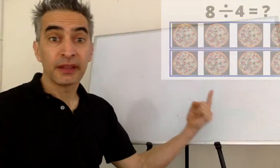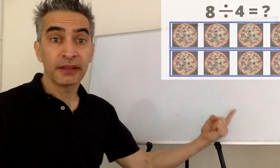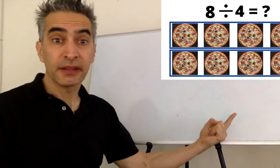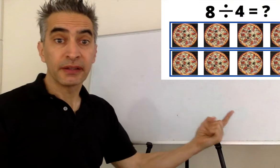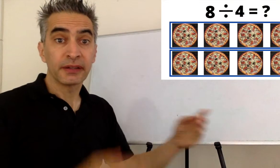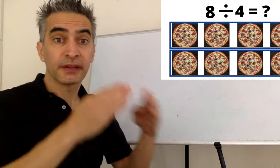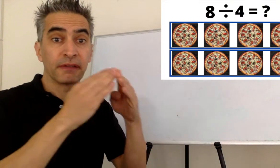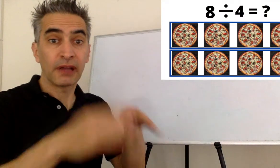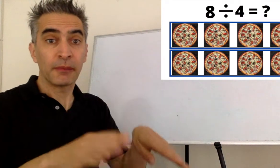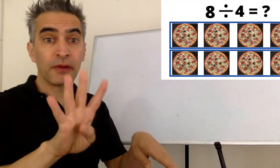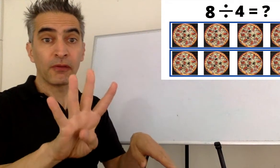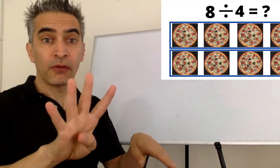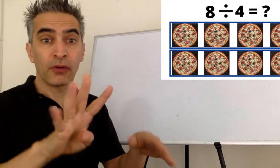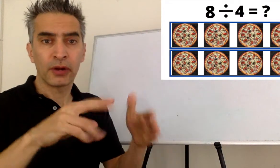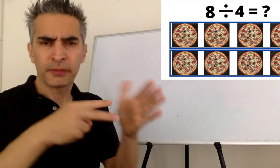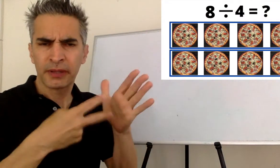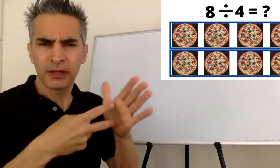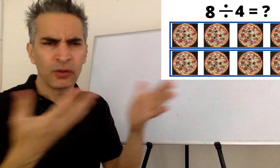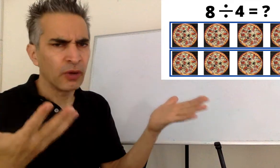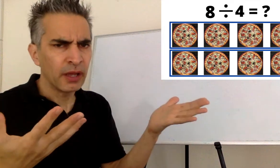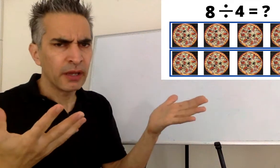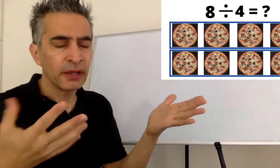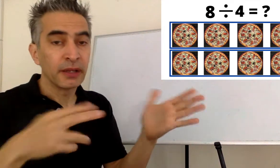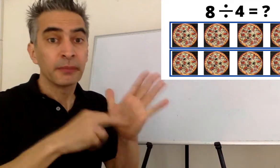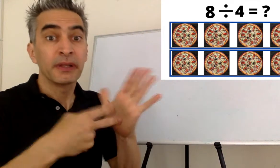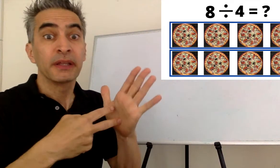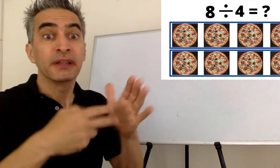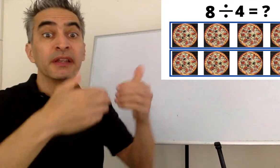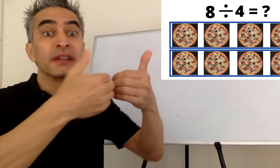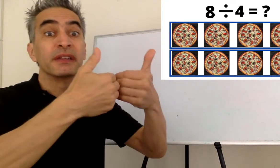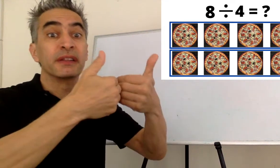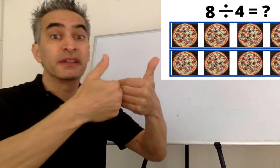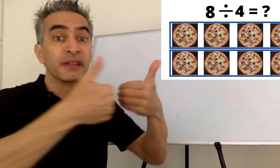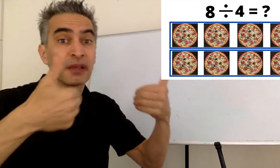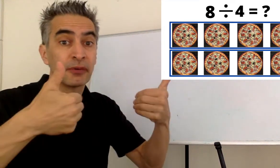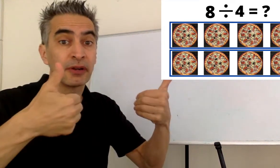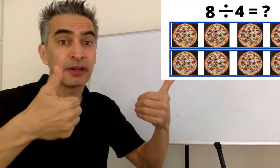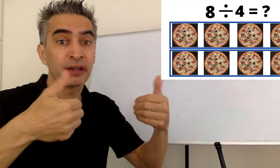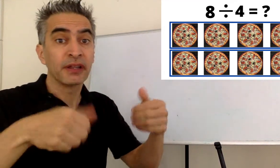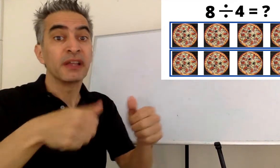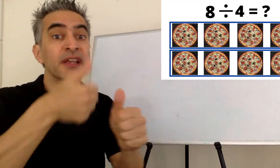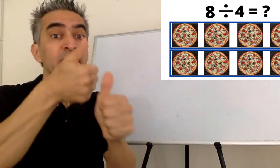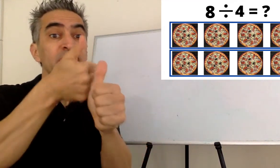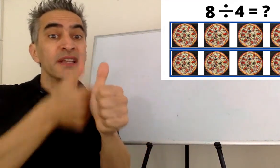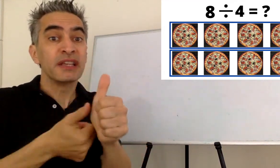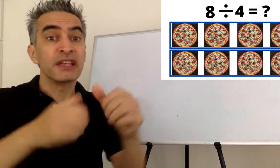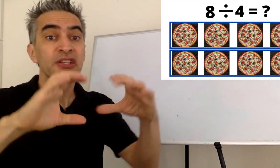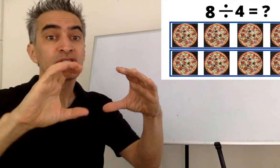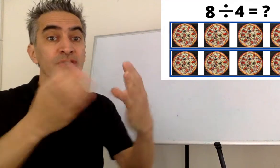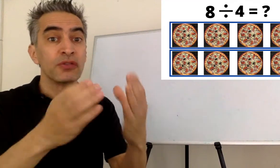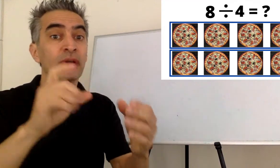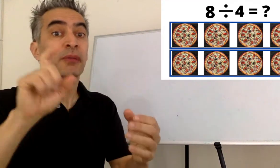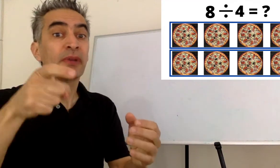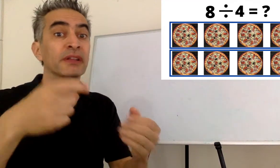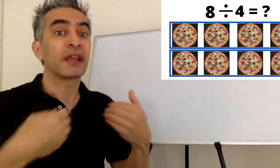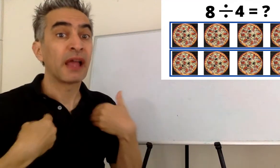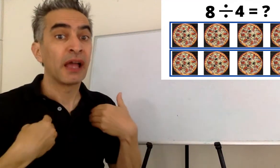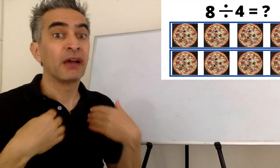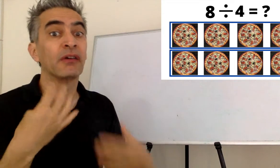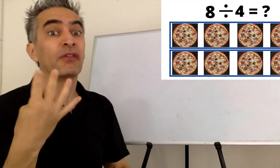This divided by four means take these eight pizzas, separate them into groups, and each group must